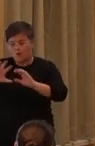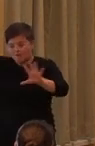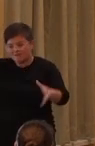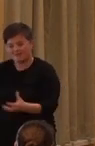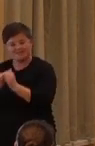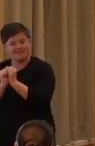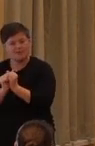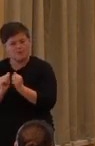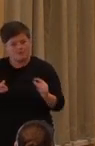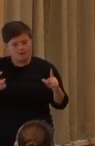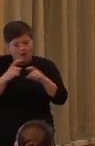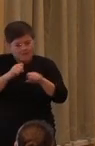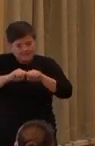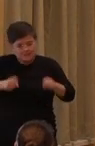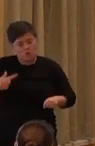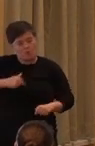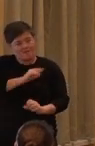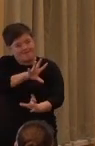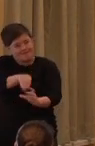systems within which we operate.